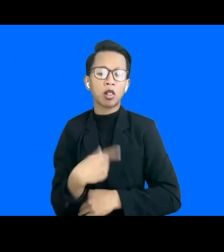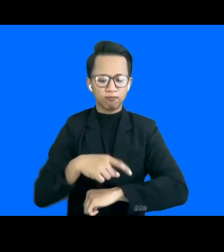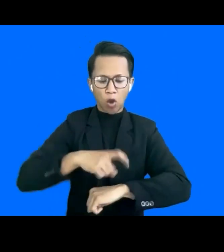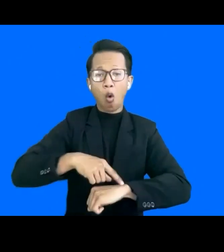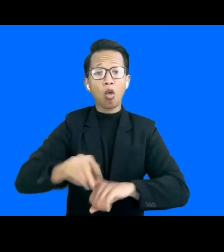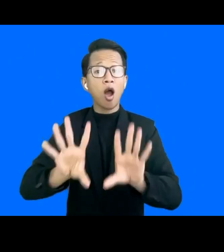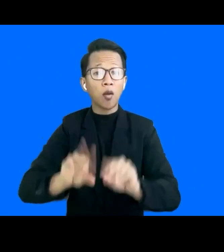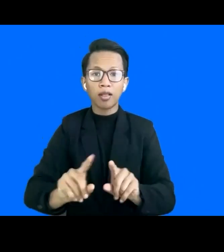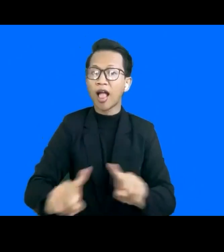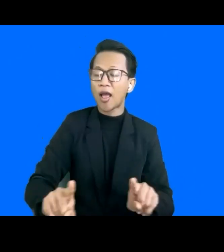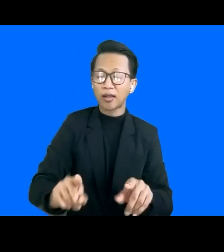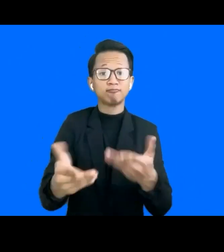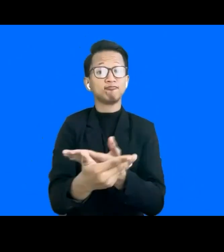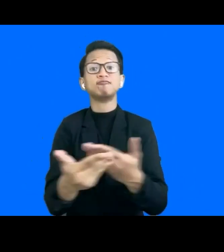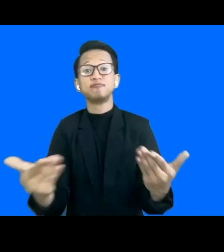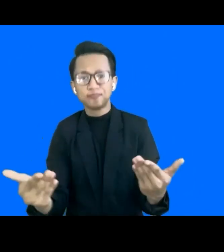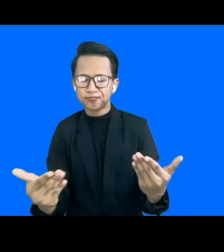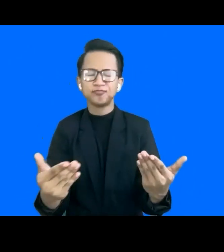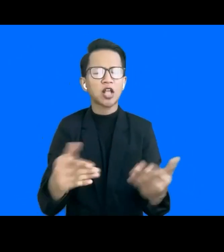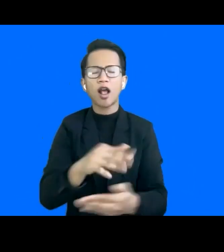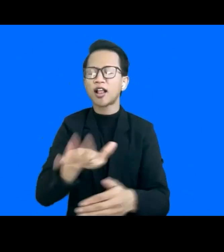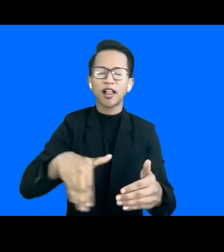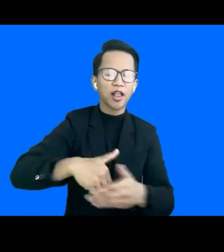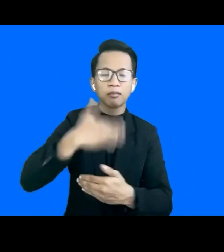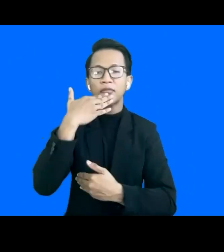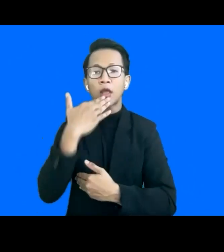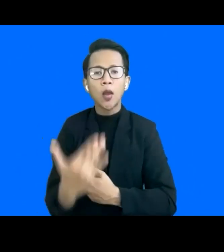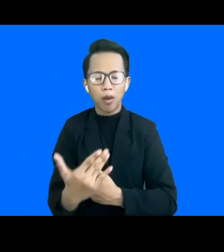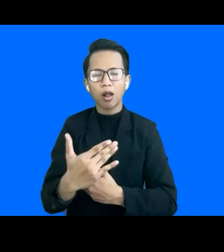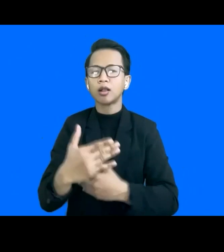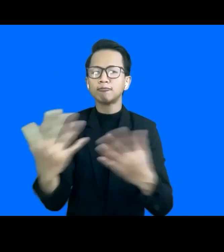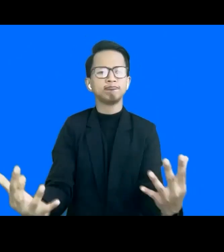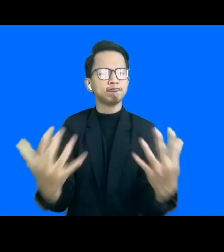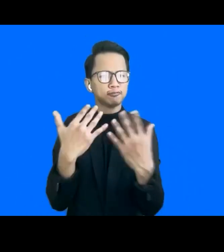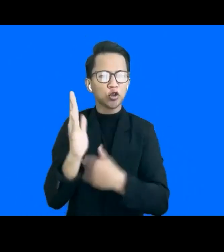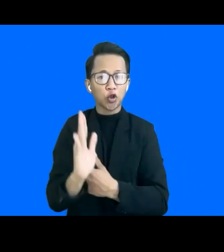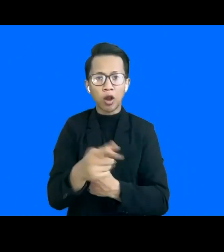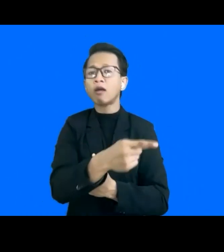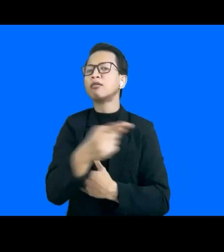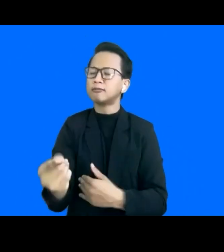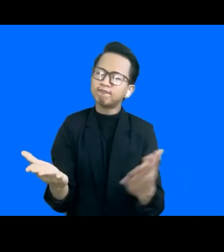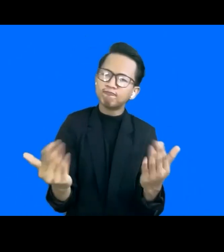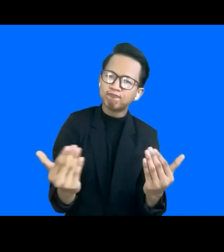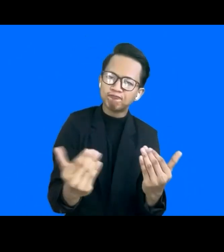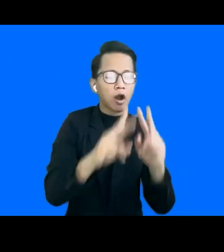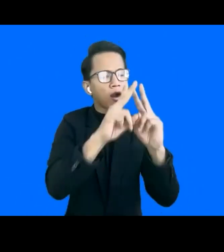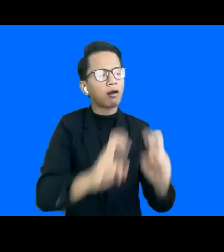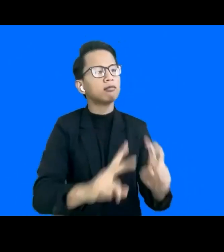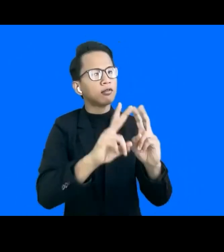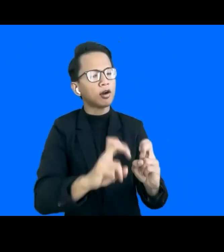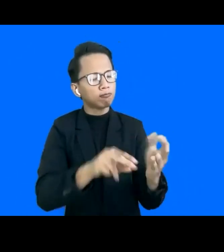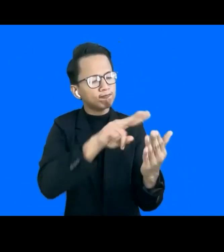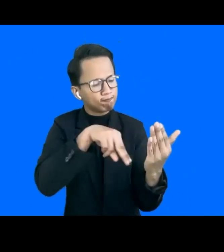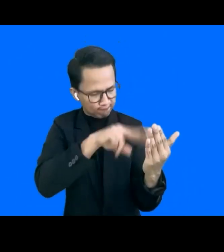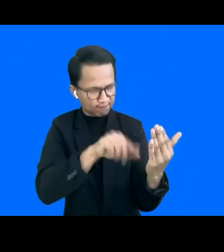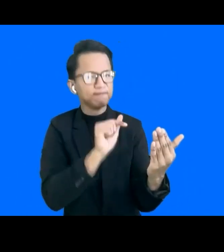to thank everyone who participated and listened today I'd really encourage you to go and read the report because there's a lot more that we weren't able to cover